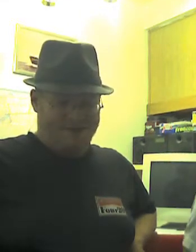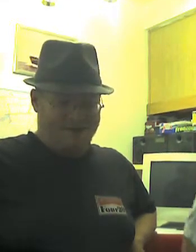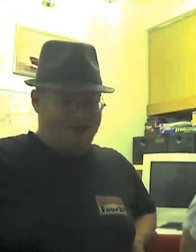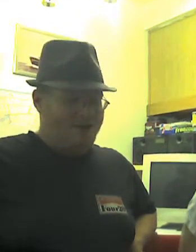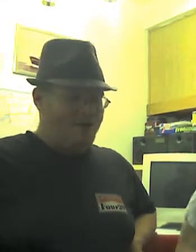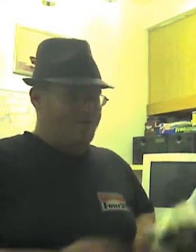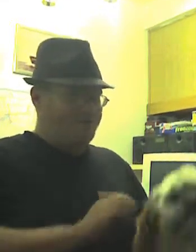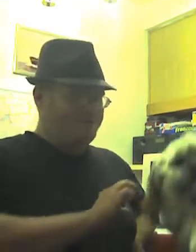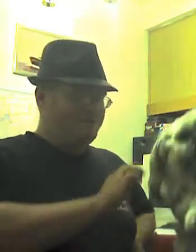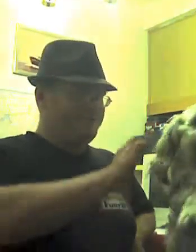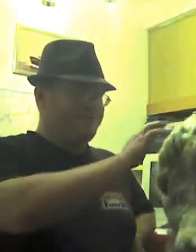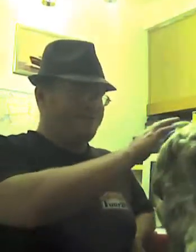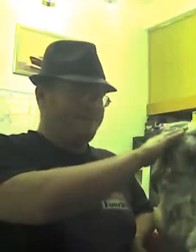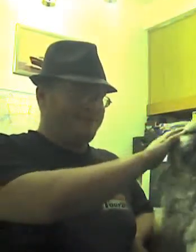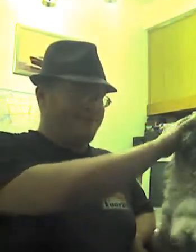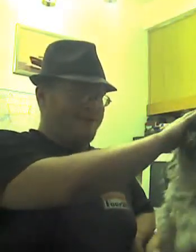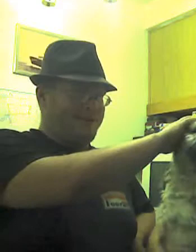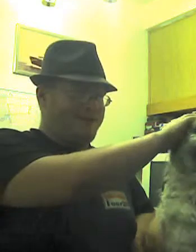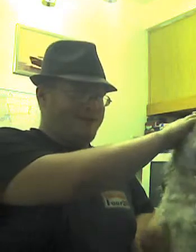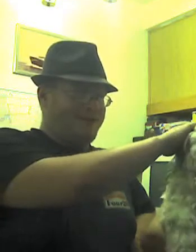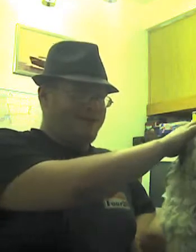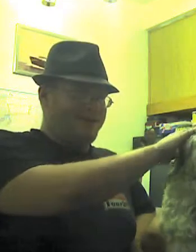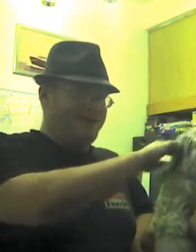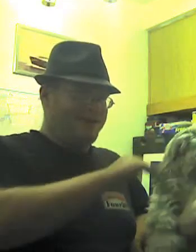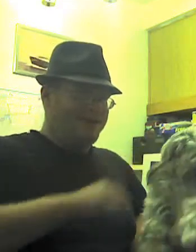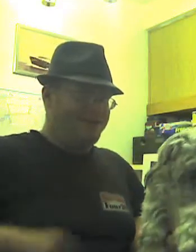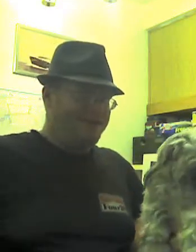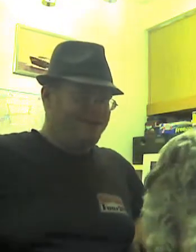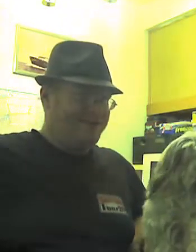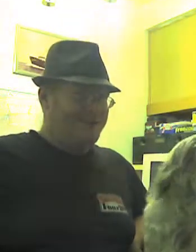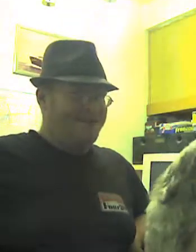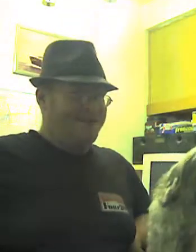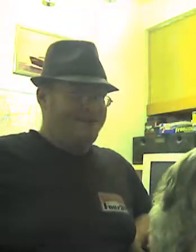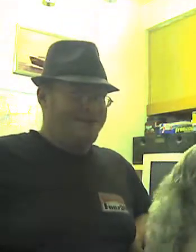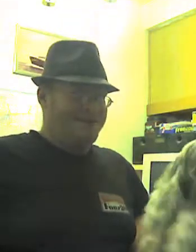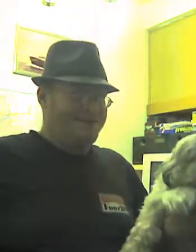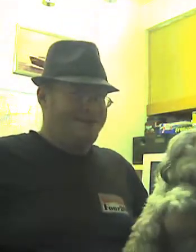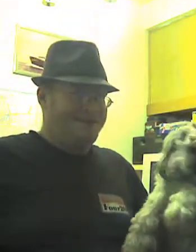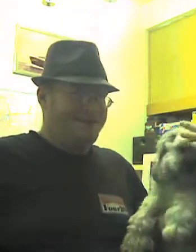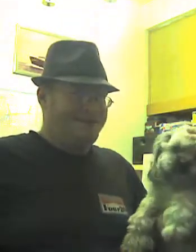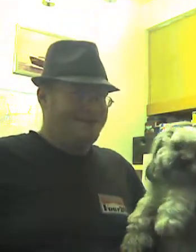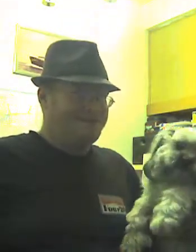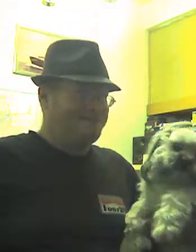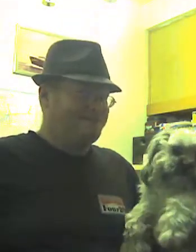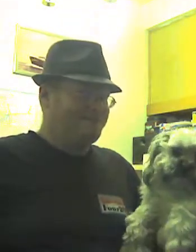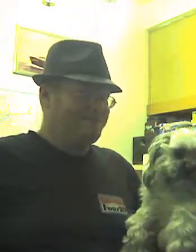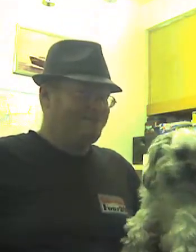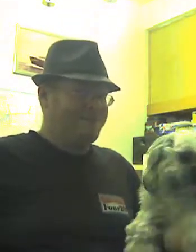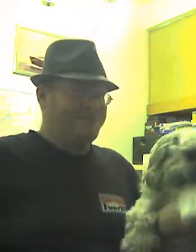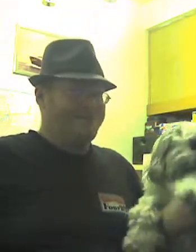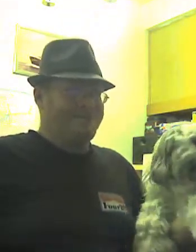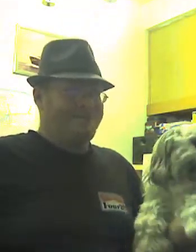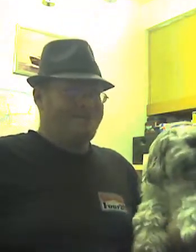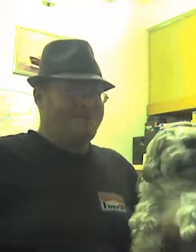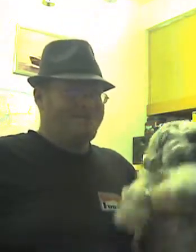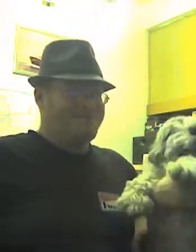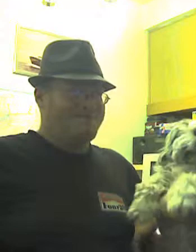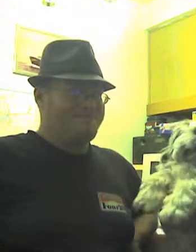Aries, and there is Aaron and Moppy got in the way, but this is our mascot, Moppy Dog, the service dog who travels